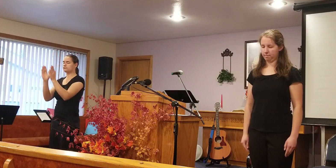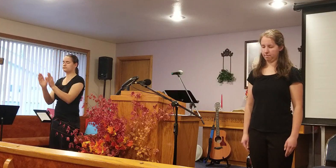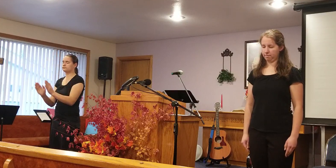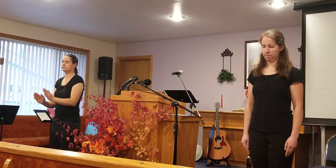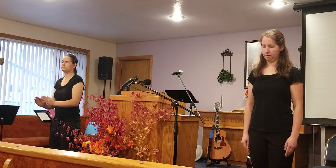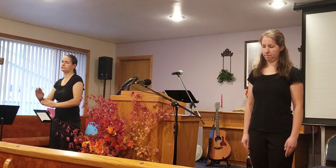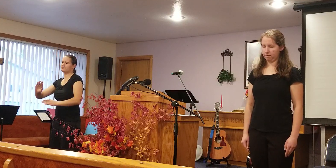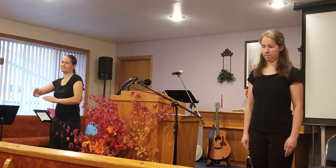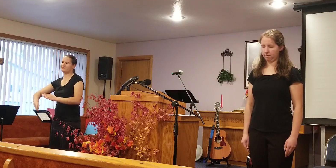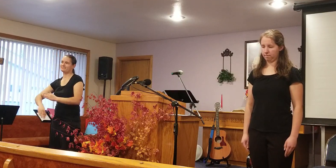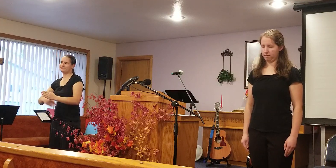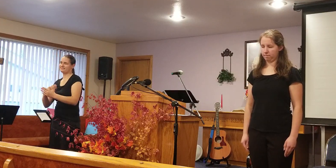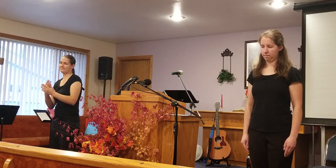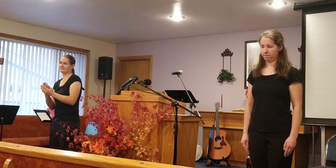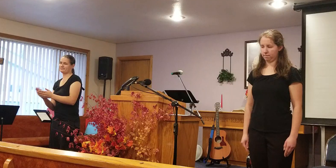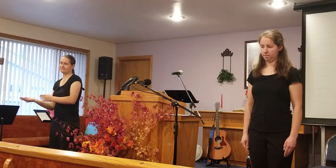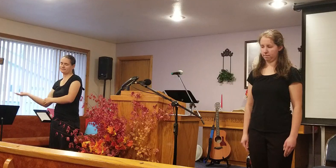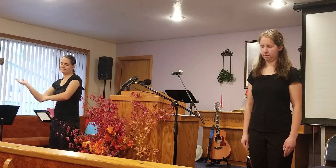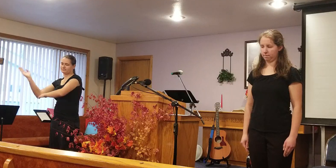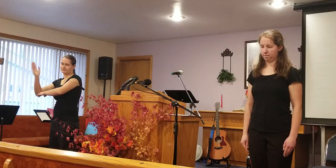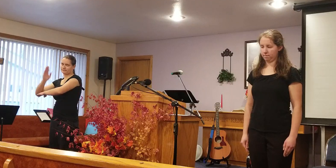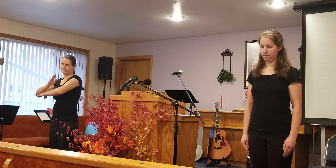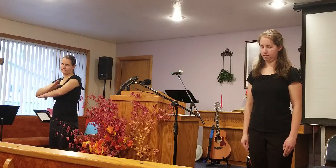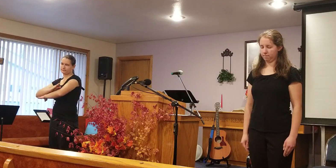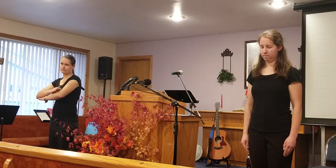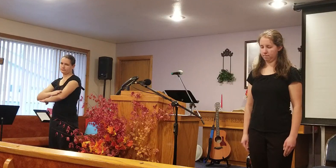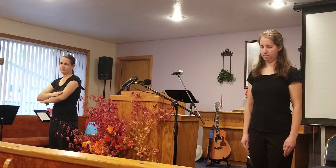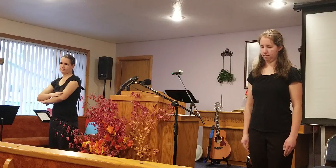all the day long.